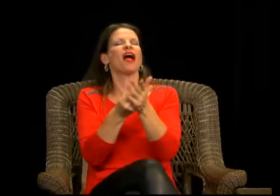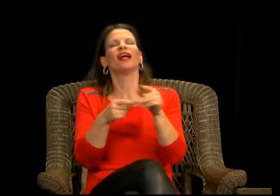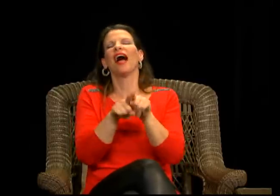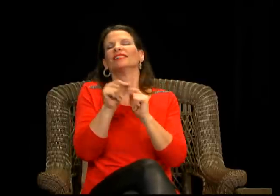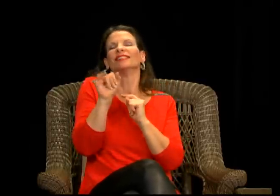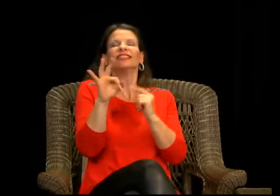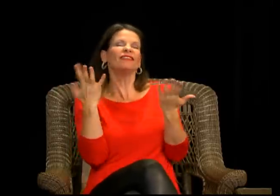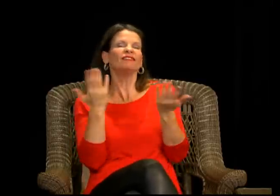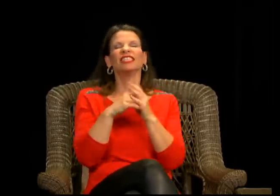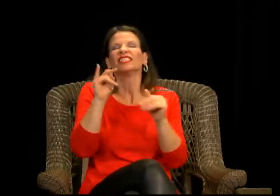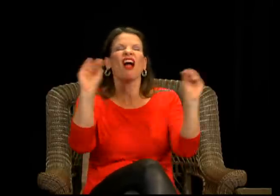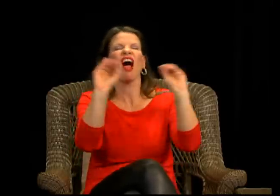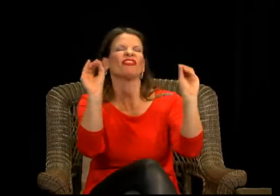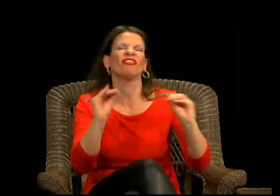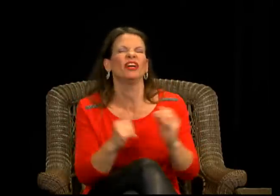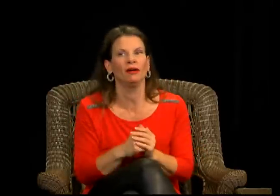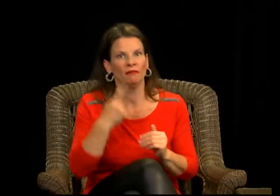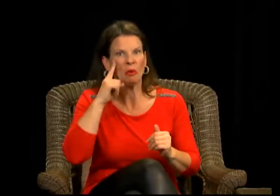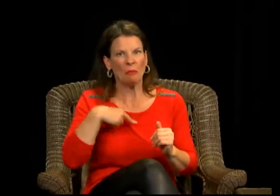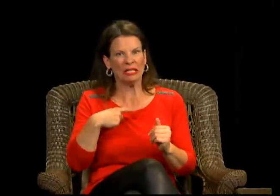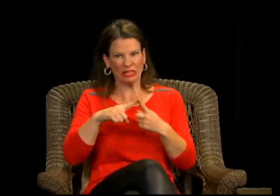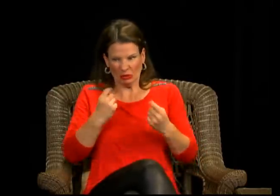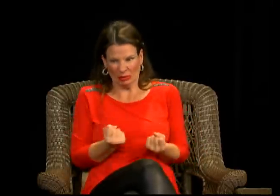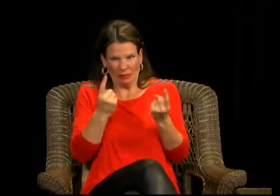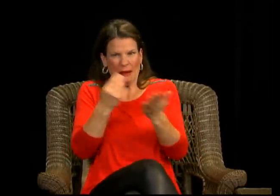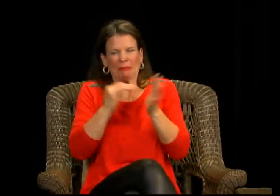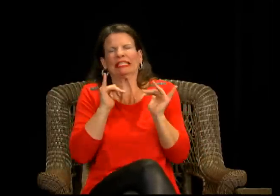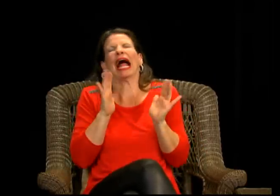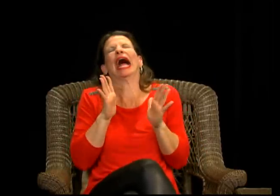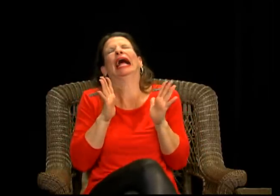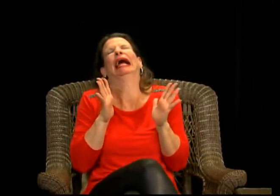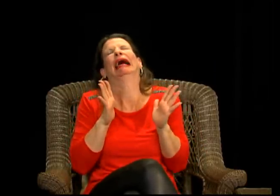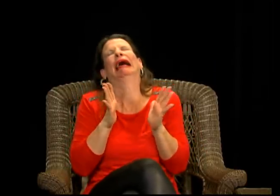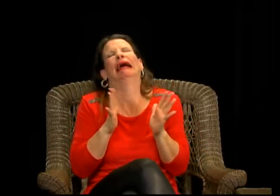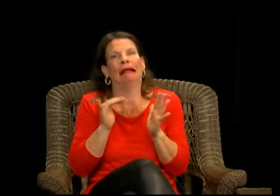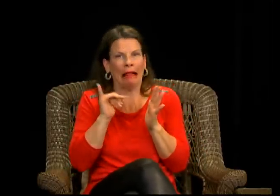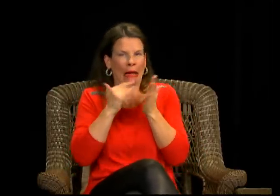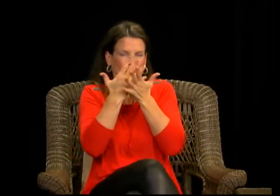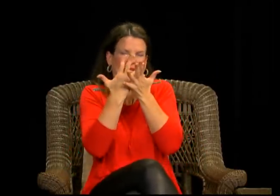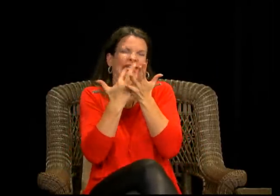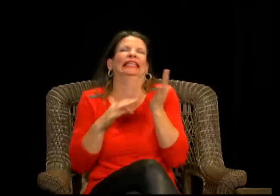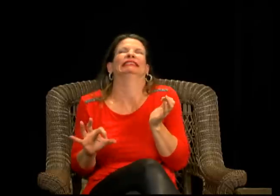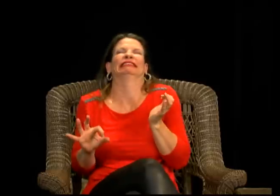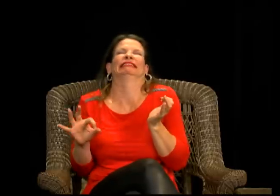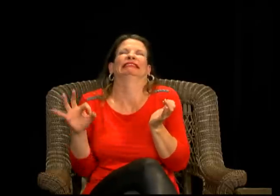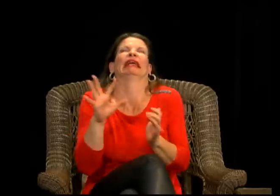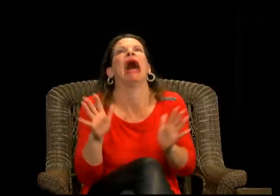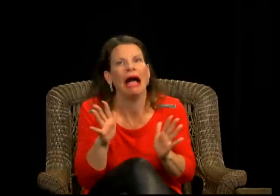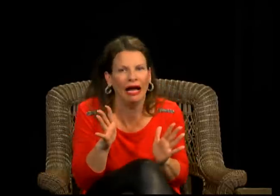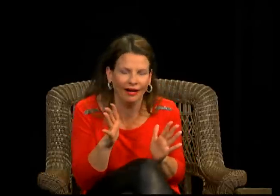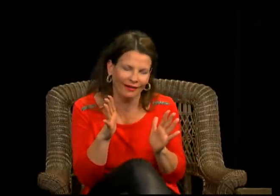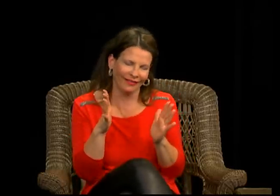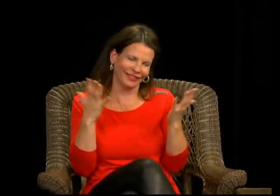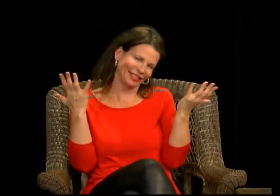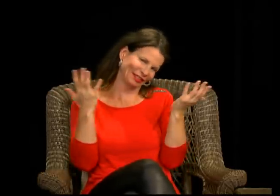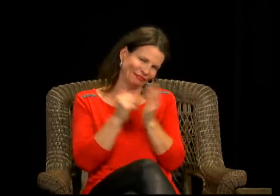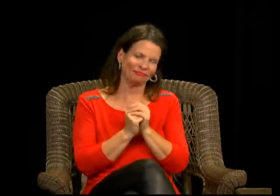But for them, it's like, eh, you know, they spend money as if it were nothing. For us, it's like, you you count every penny